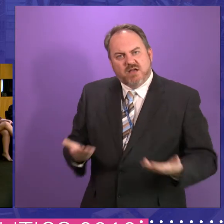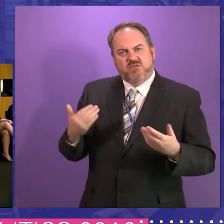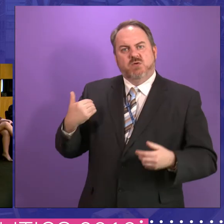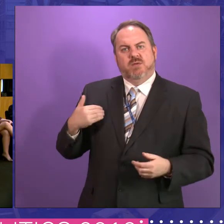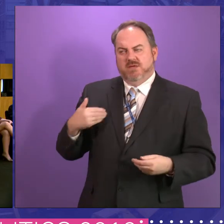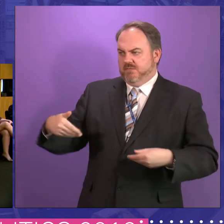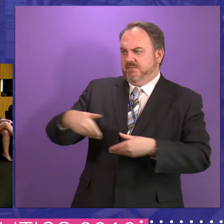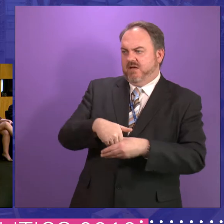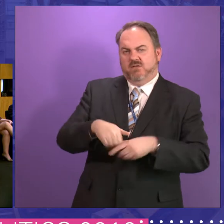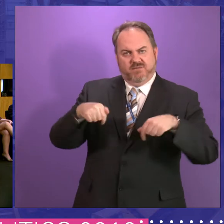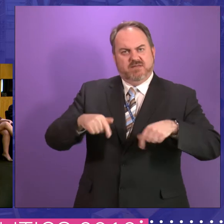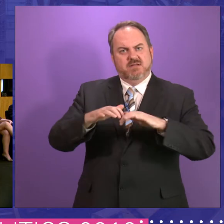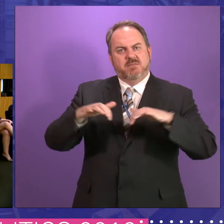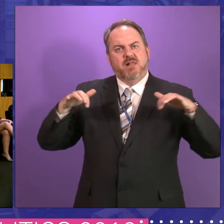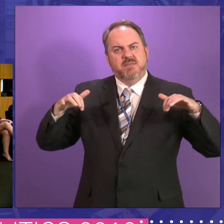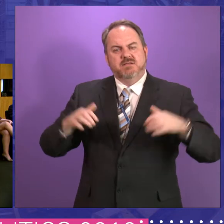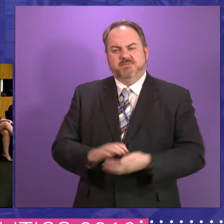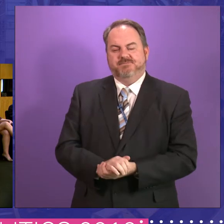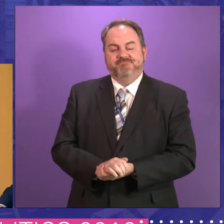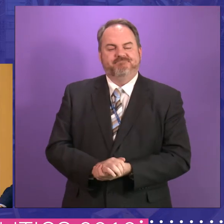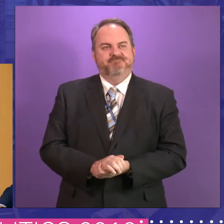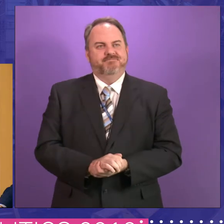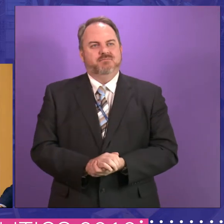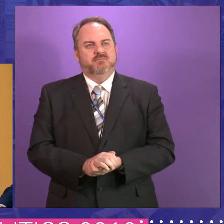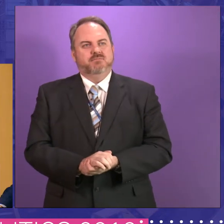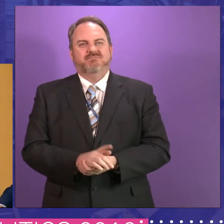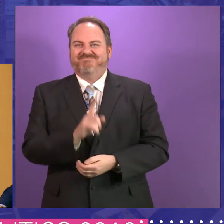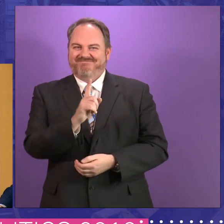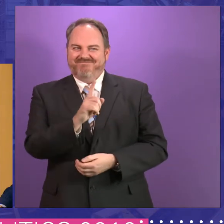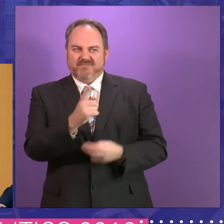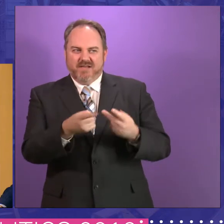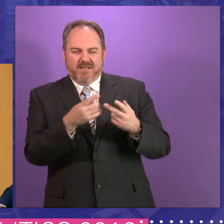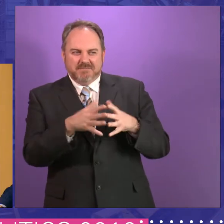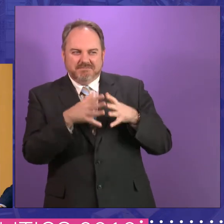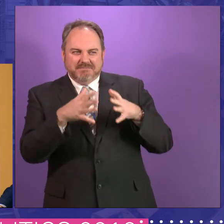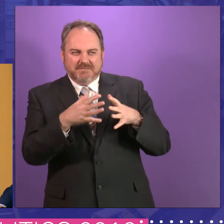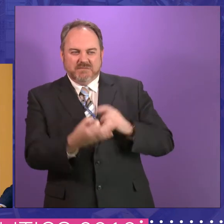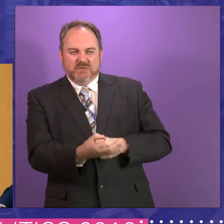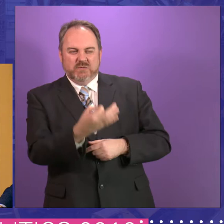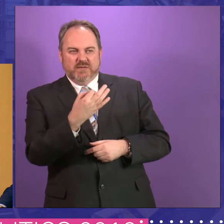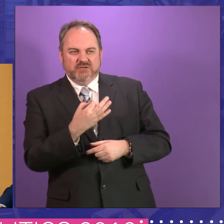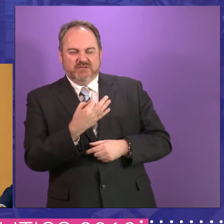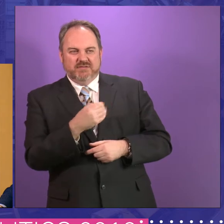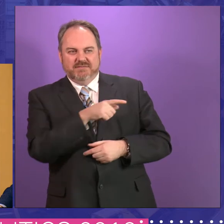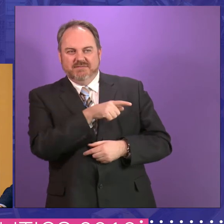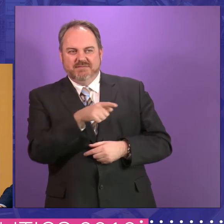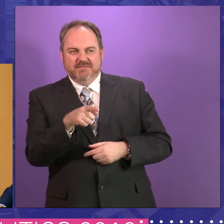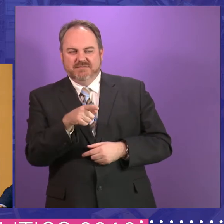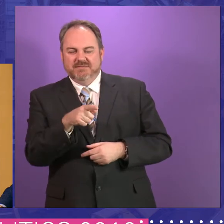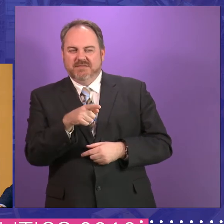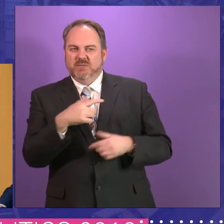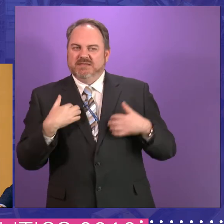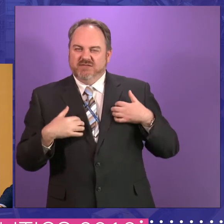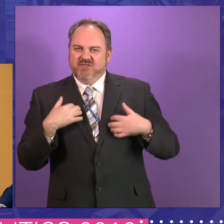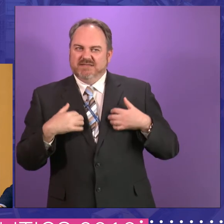work, and we can't take it for granted. The really big question from, not applying the other questions weren't, big